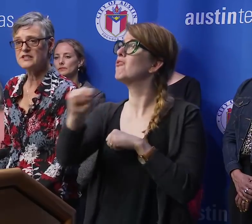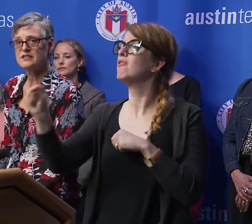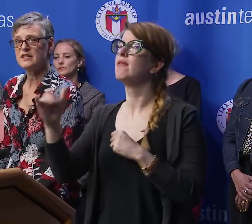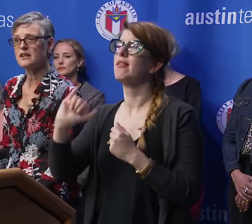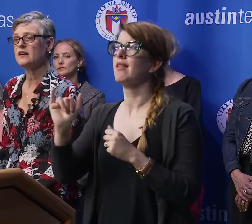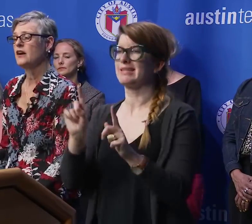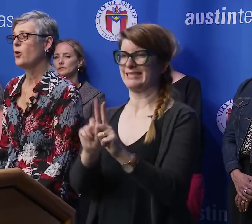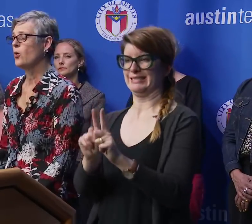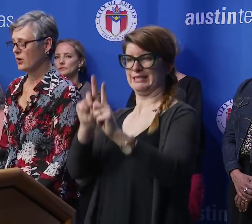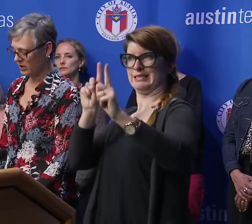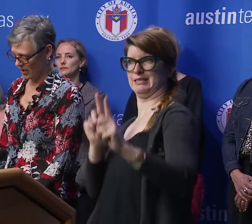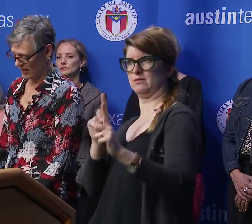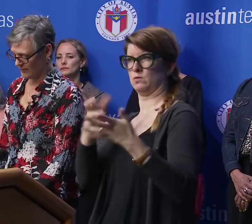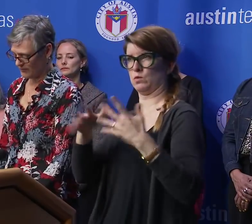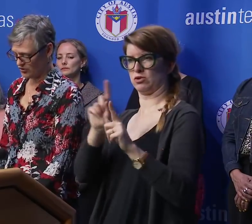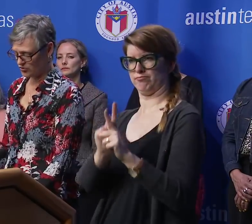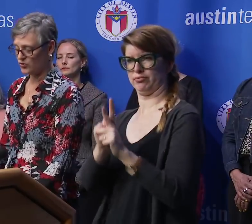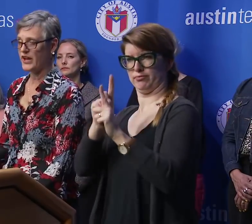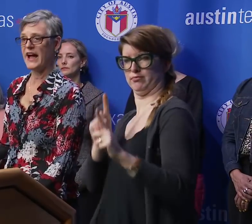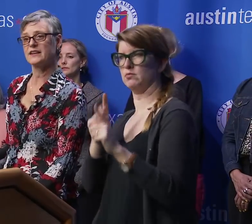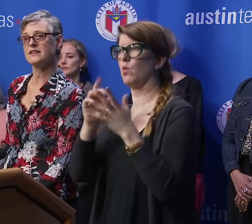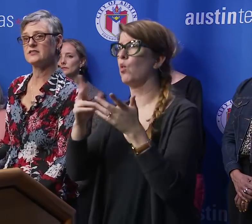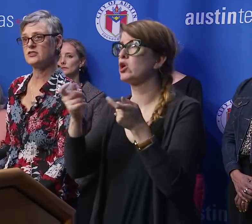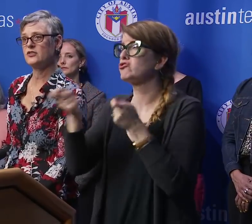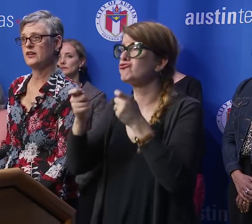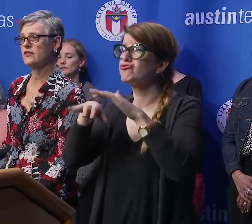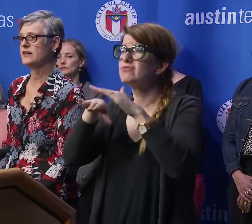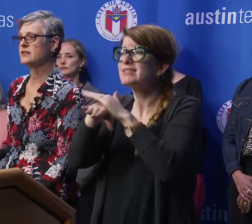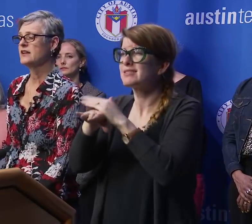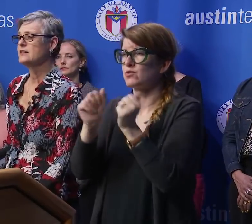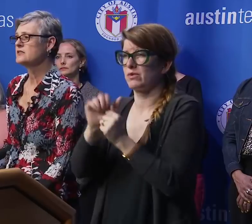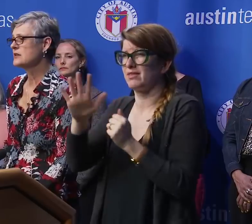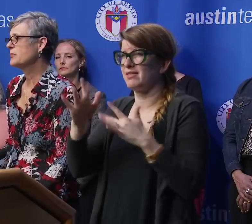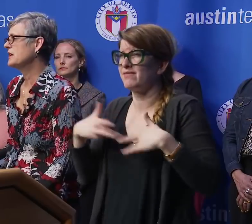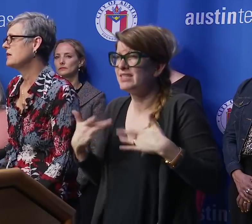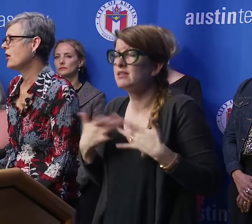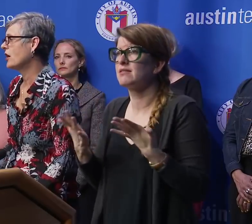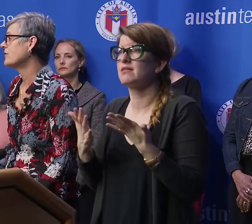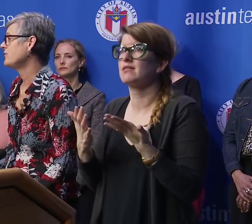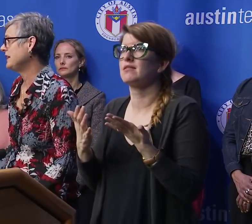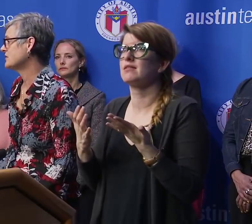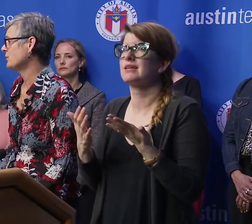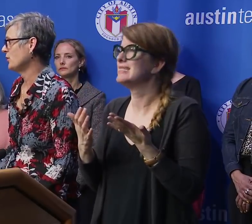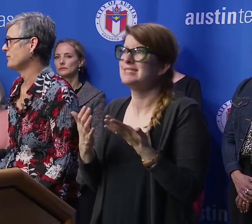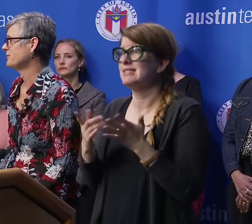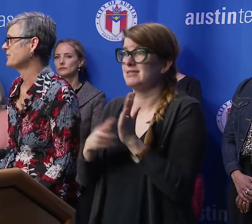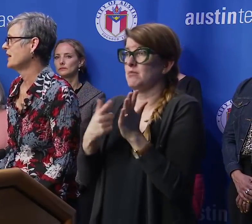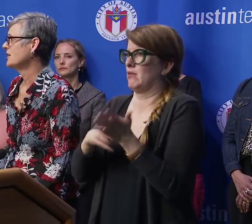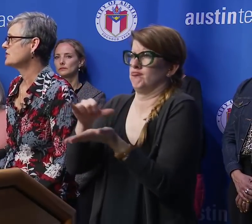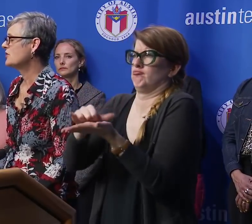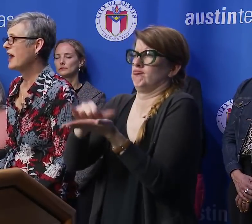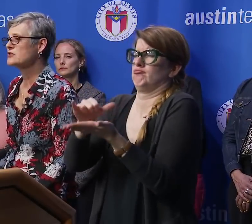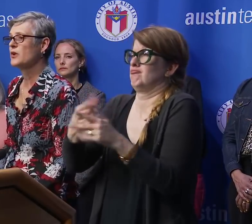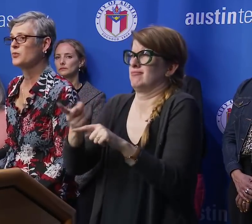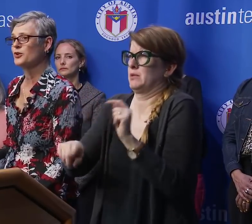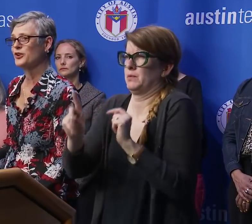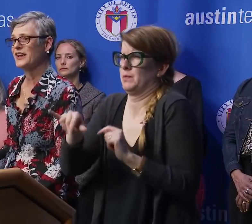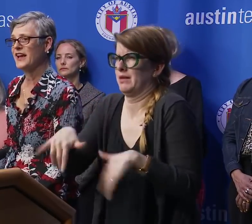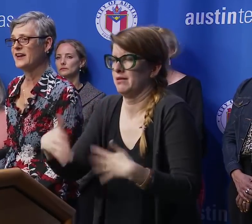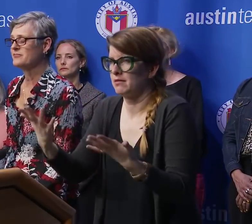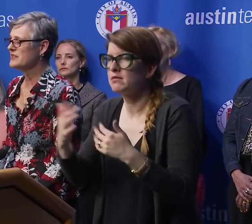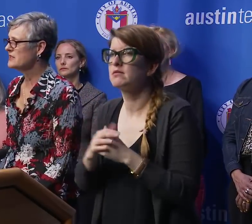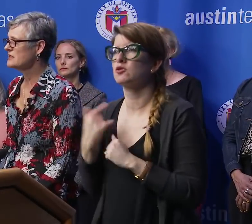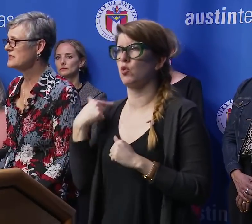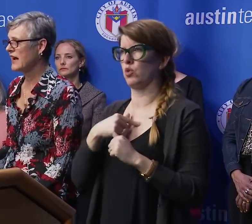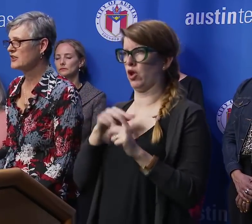social distancing or controlled access to the event, simply aren't feasible. So that's what we are